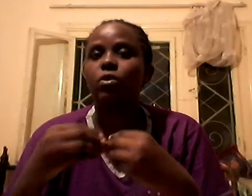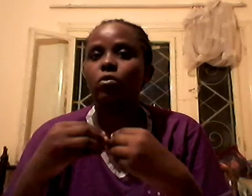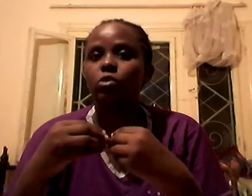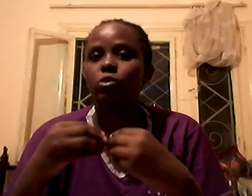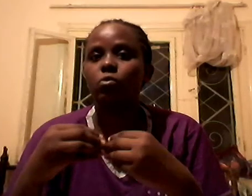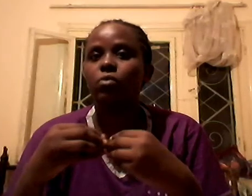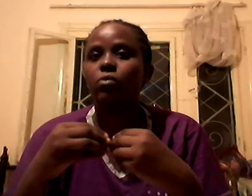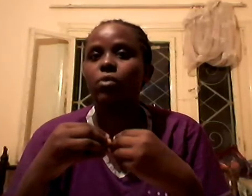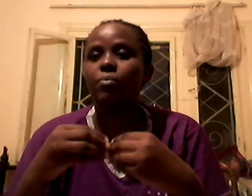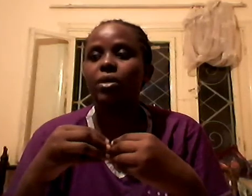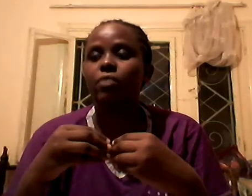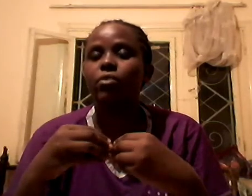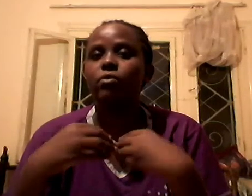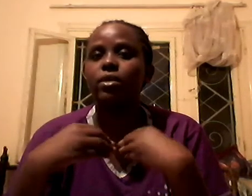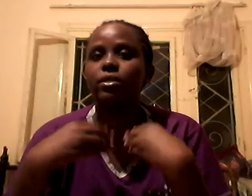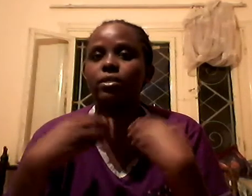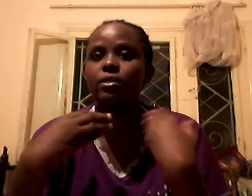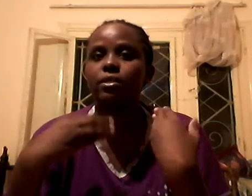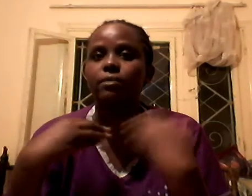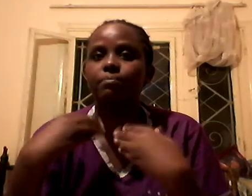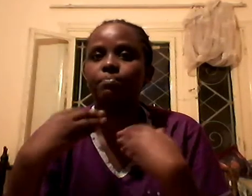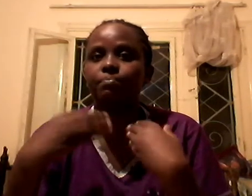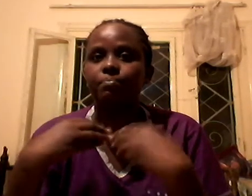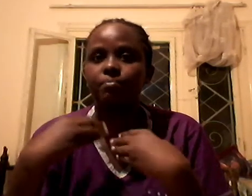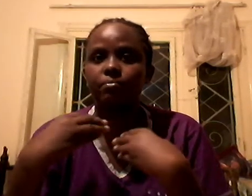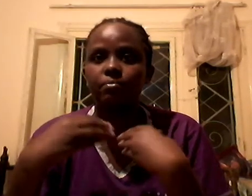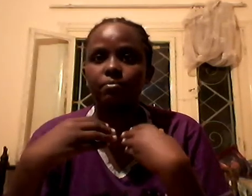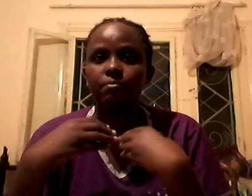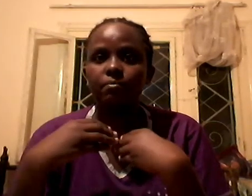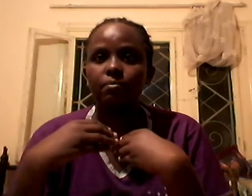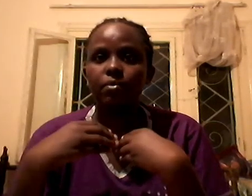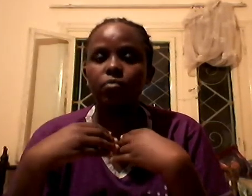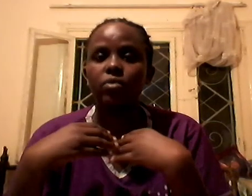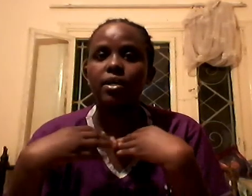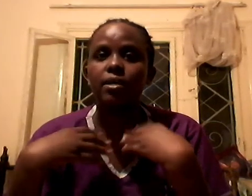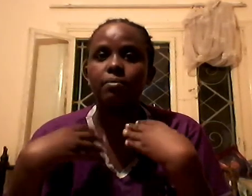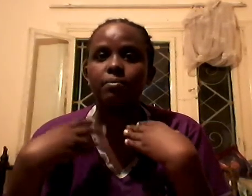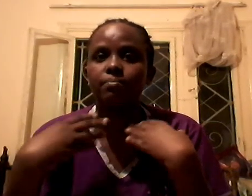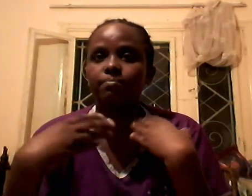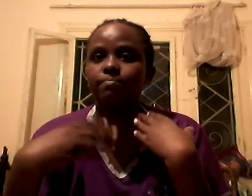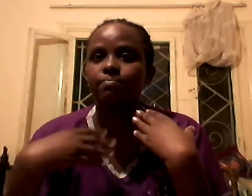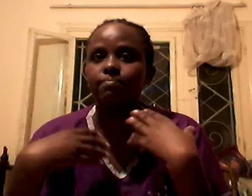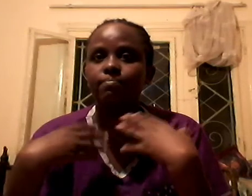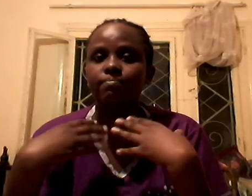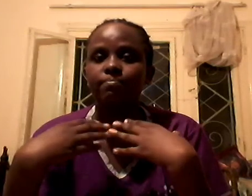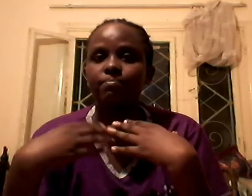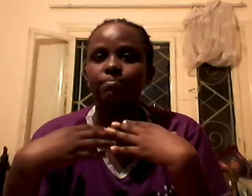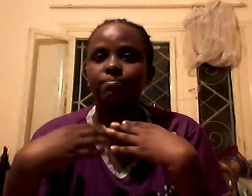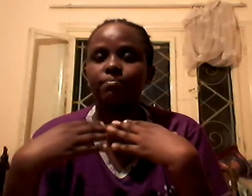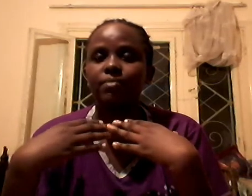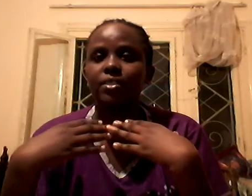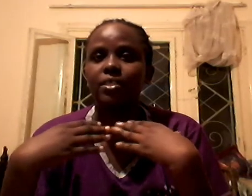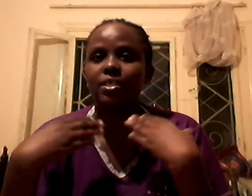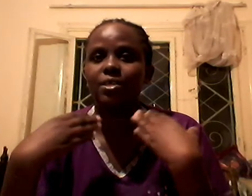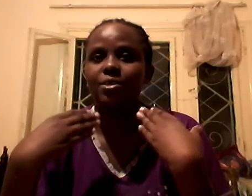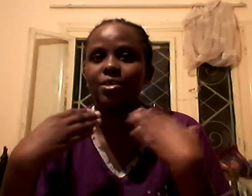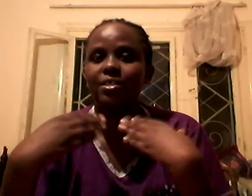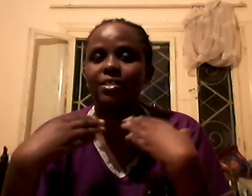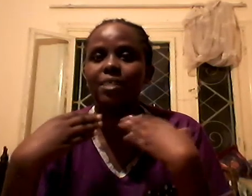also, we women, we know that, we have, some